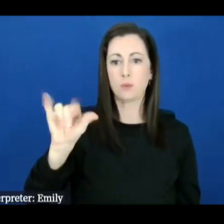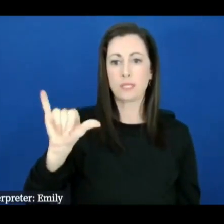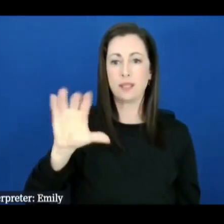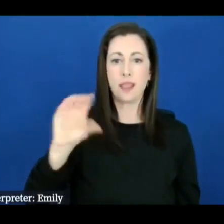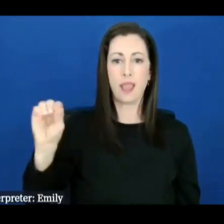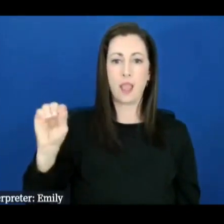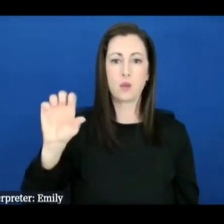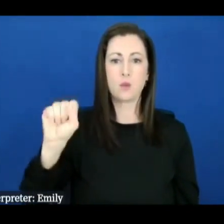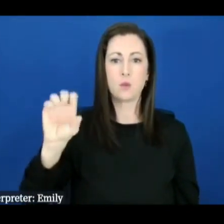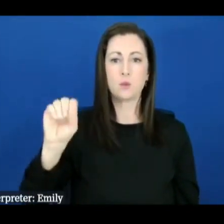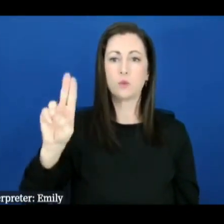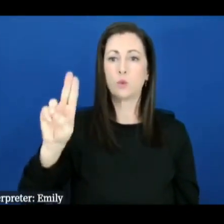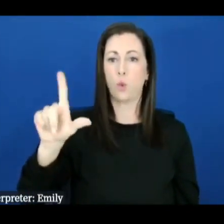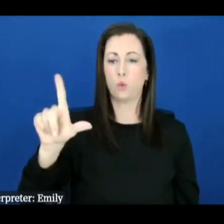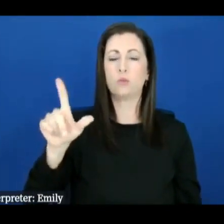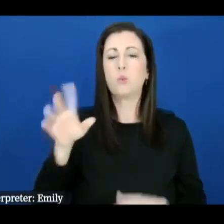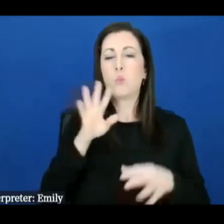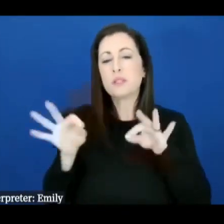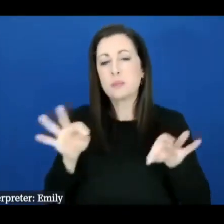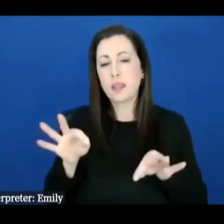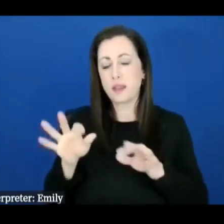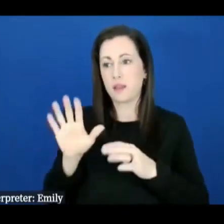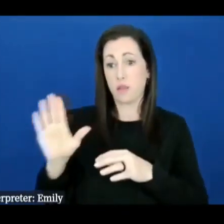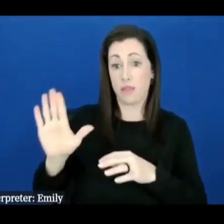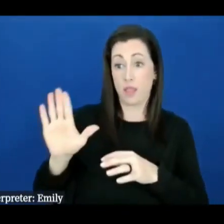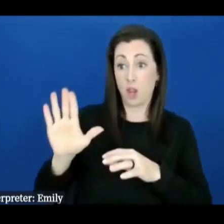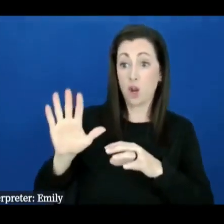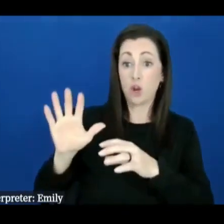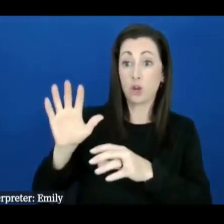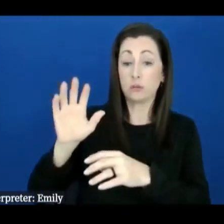is helping to support community members during this time